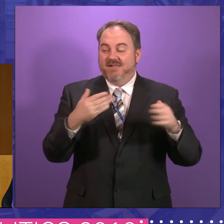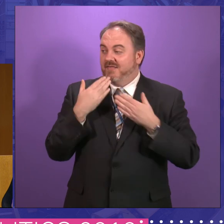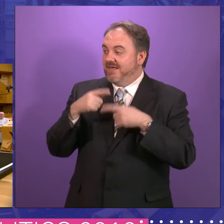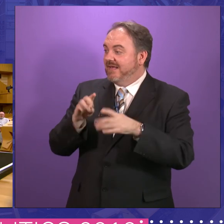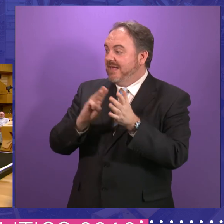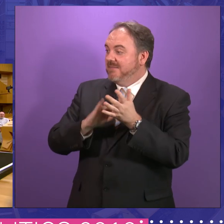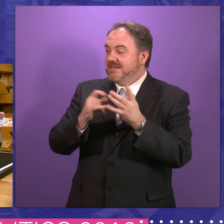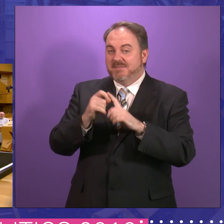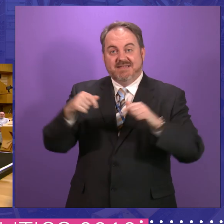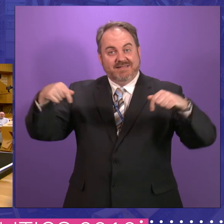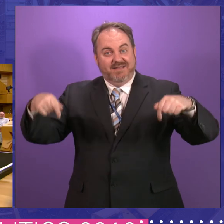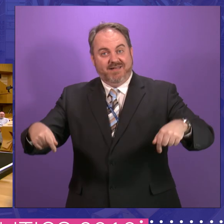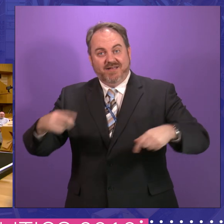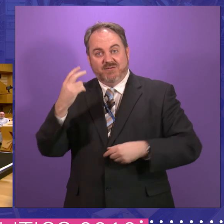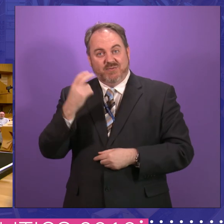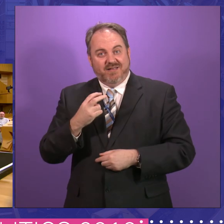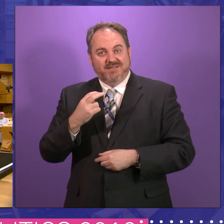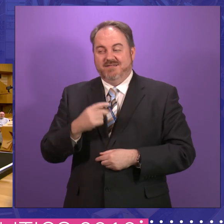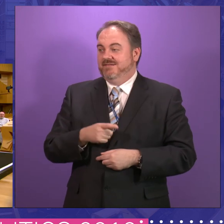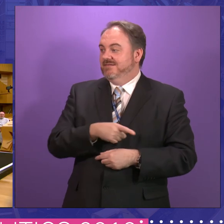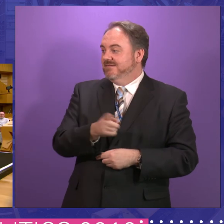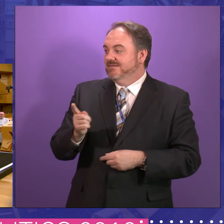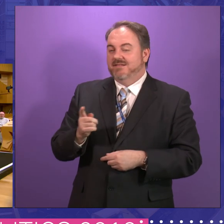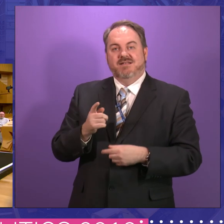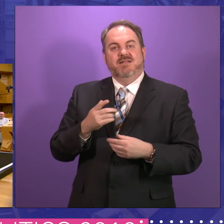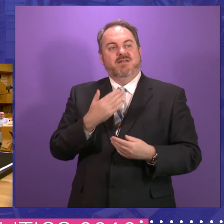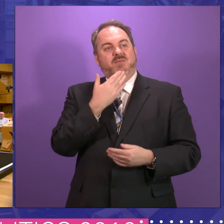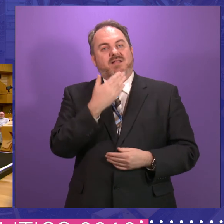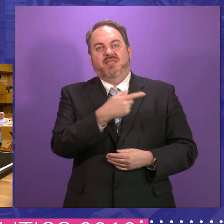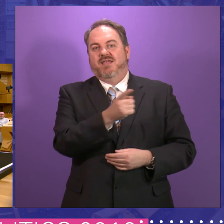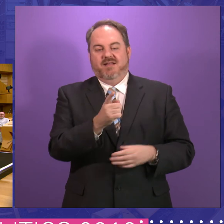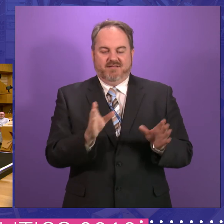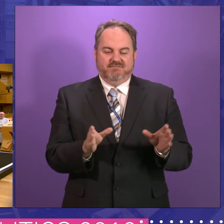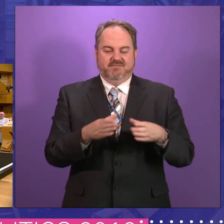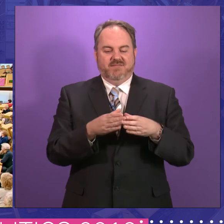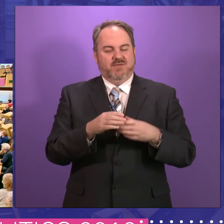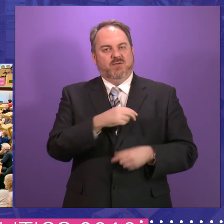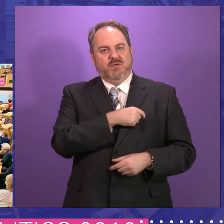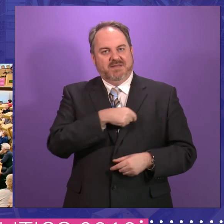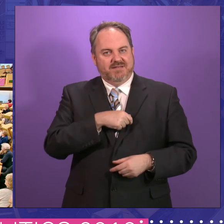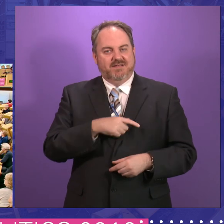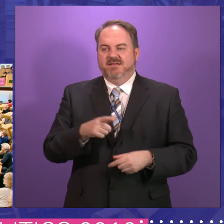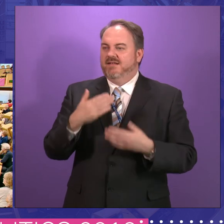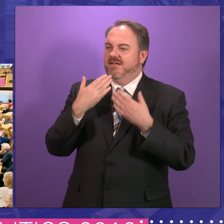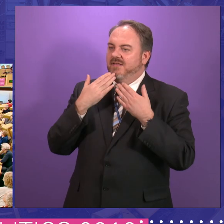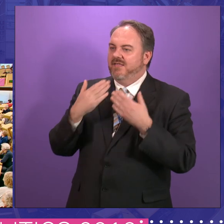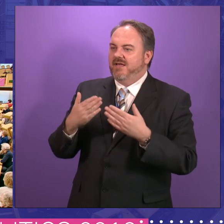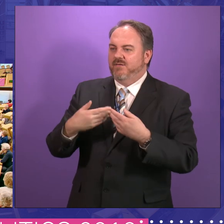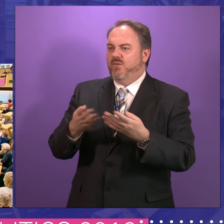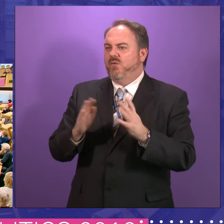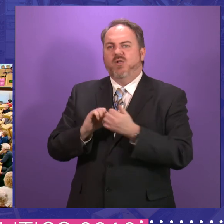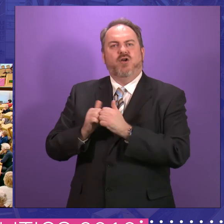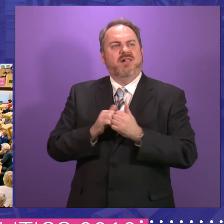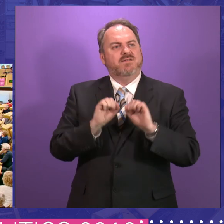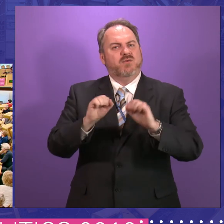who've come along, to join us. Members of the Constitutional Convention, you see Joyce McMillan there as well as Esther, Kenny McFarckerson and all colleagues